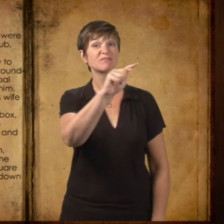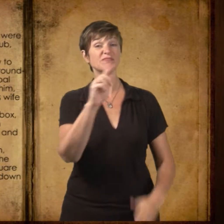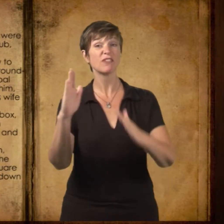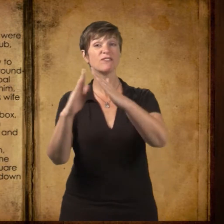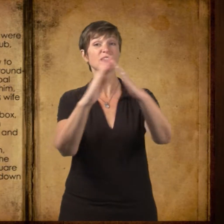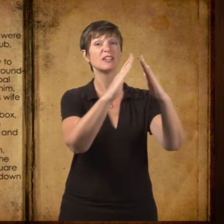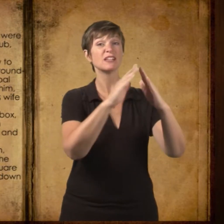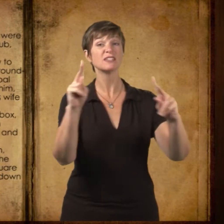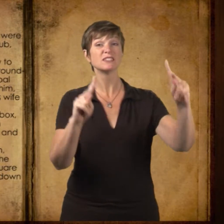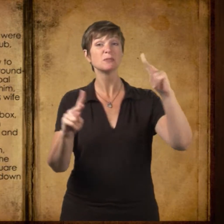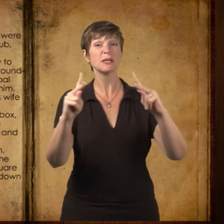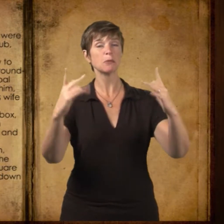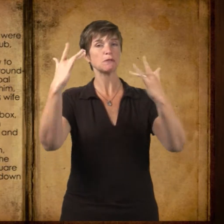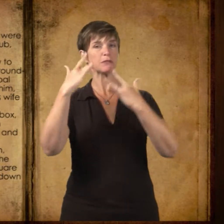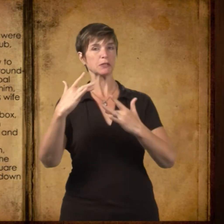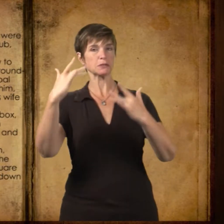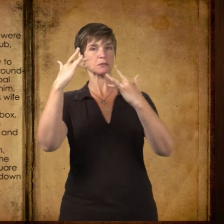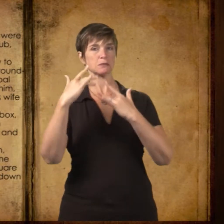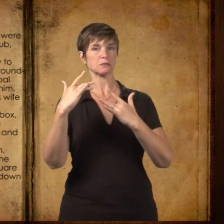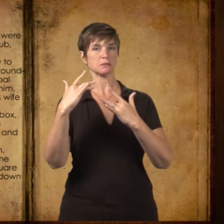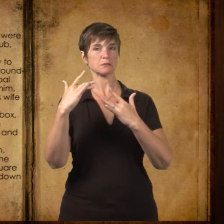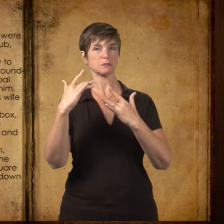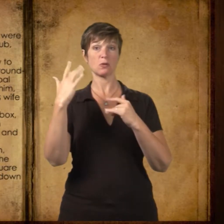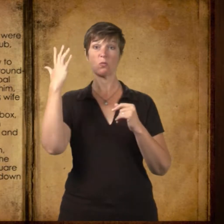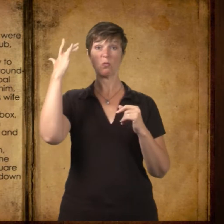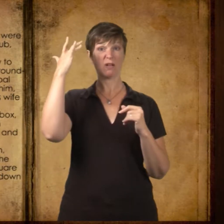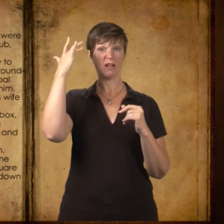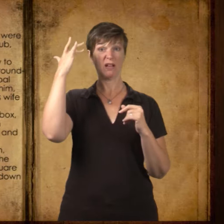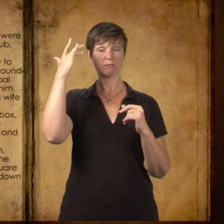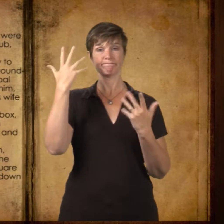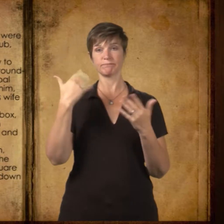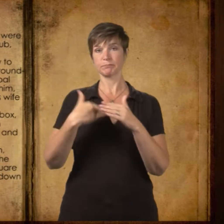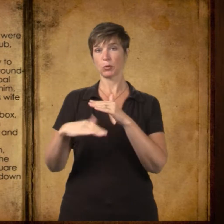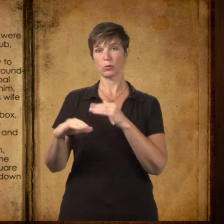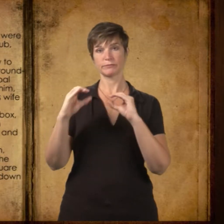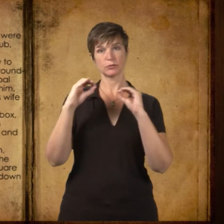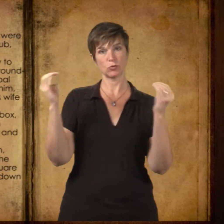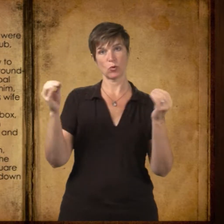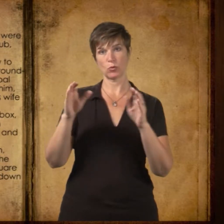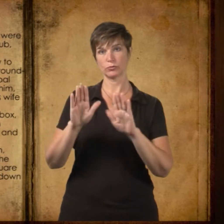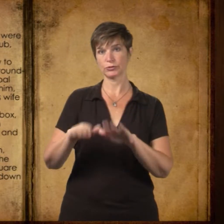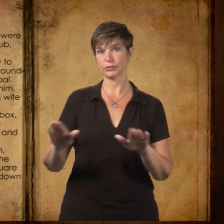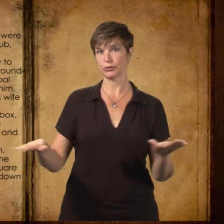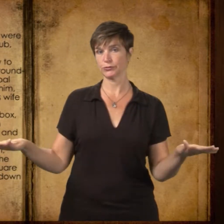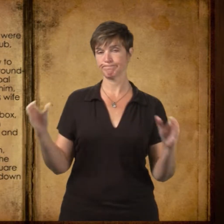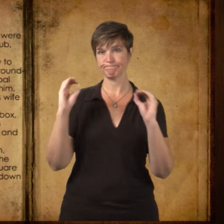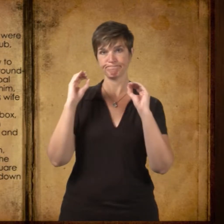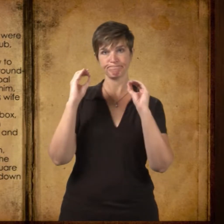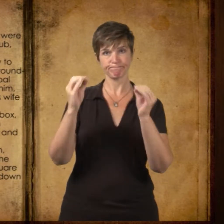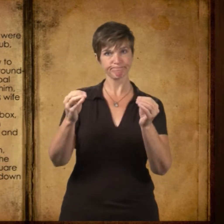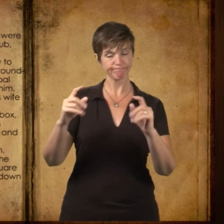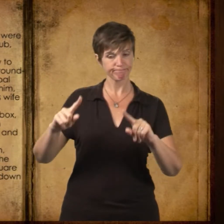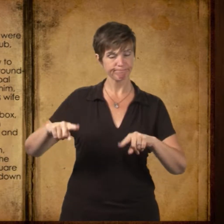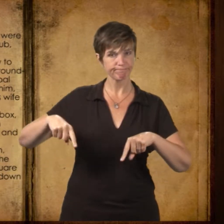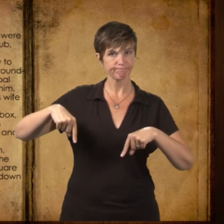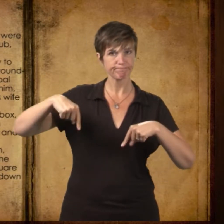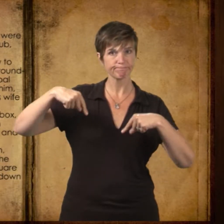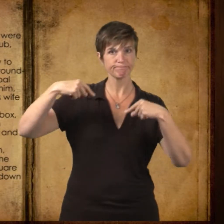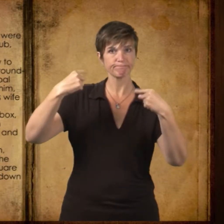And people were sorry for him because he had no children, and his wife was a